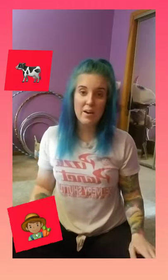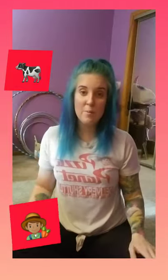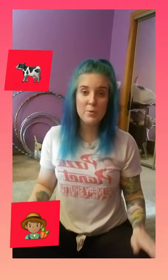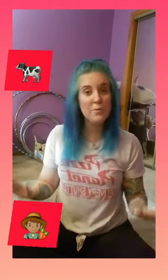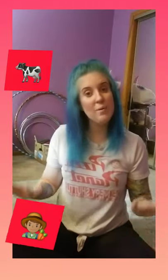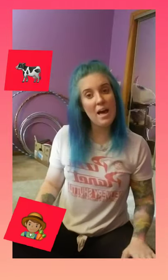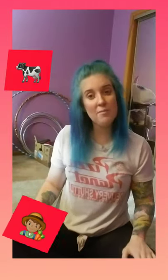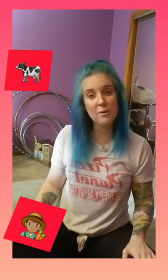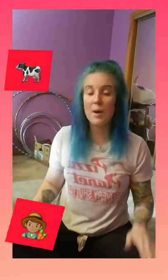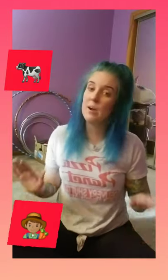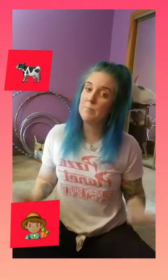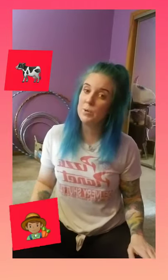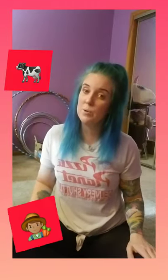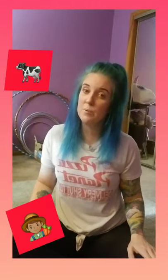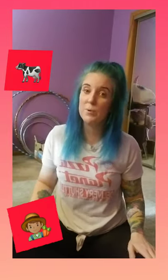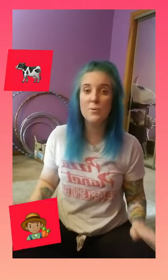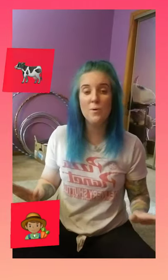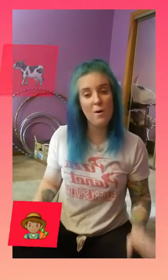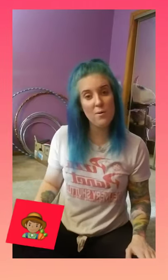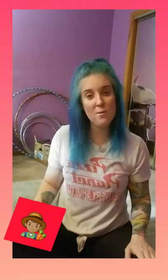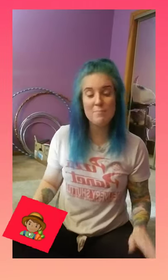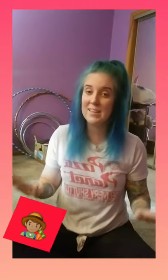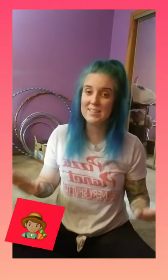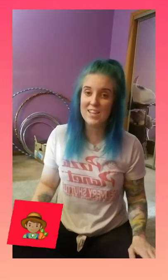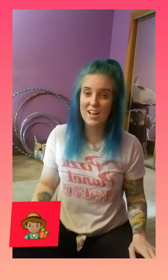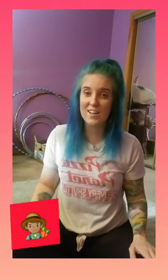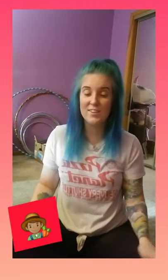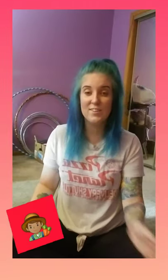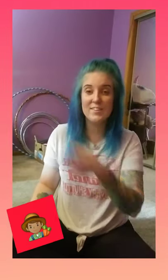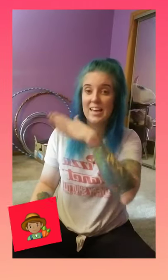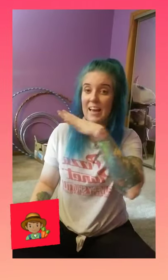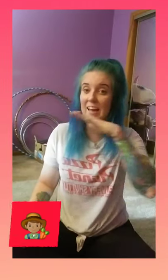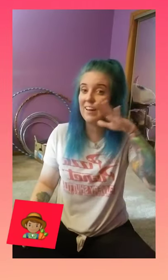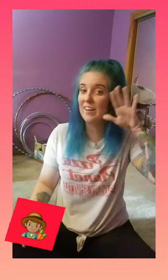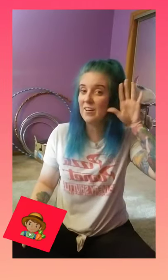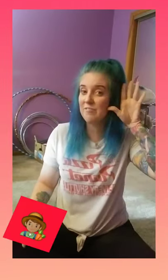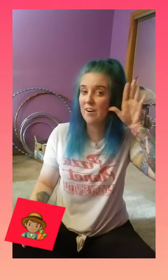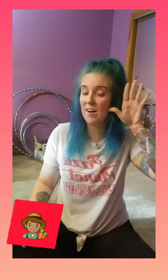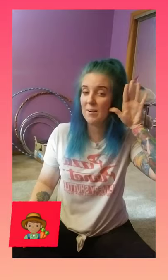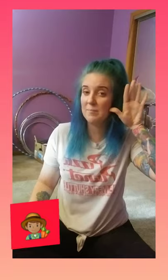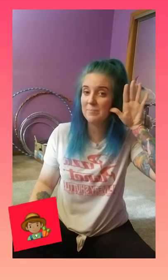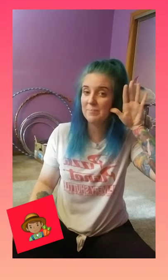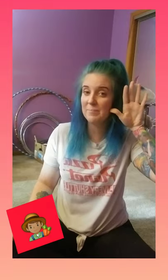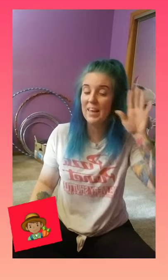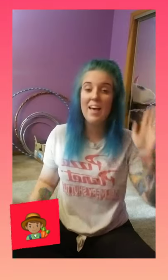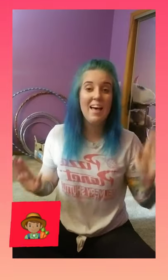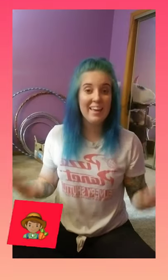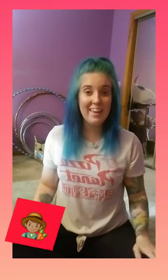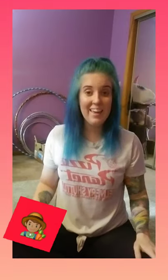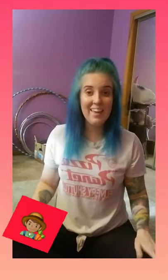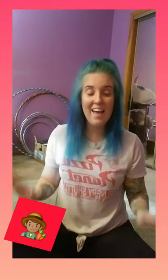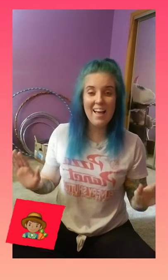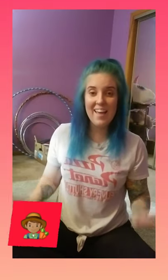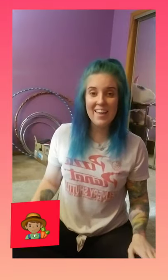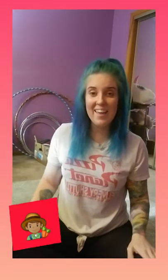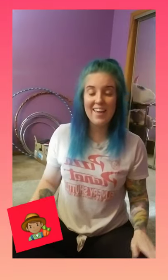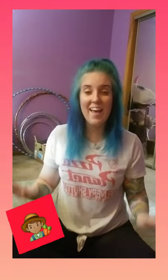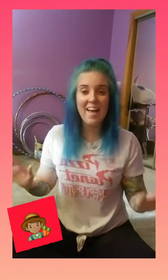a moo. Everywhere a moo moo. Everywhere Old McDonald had a farm. E-I-E-I